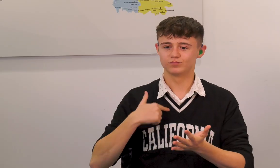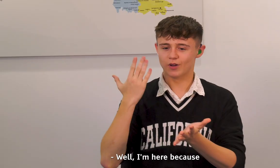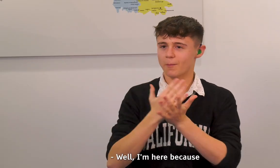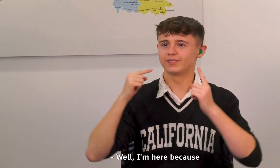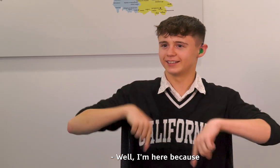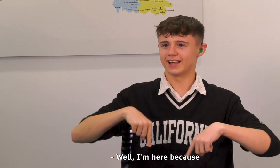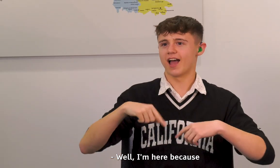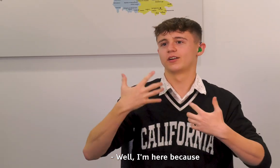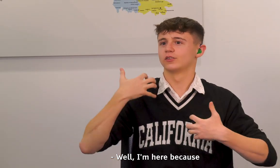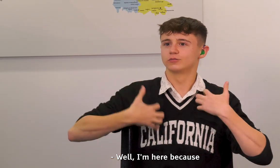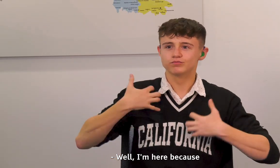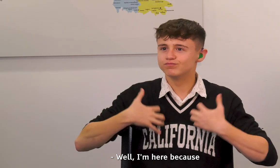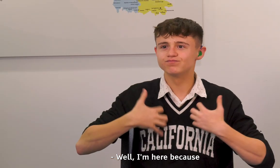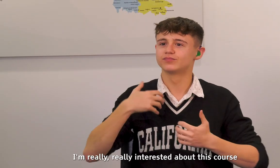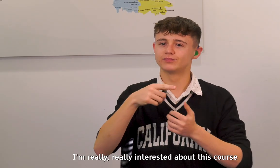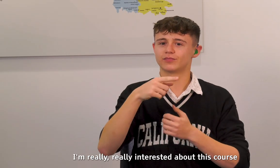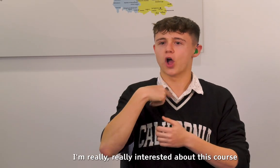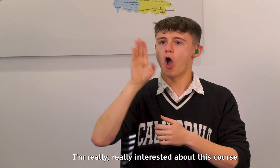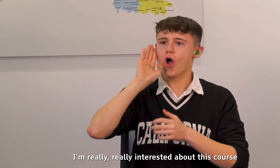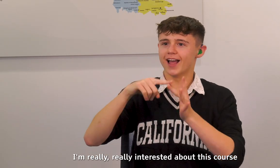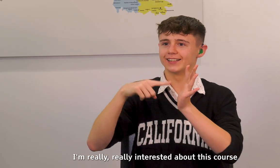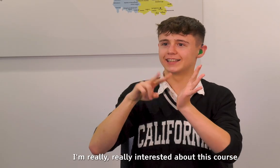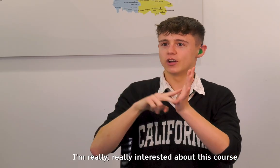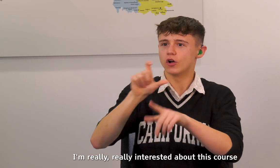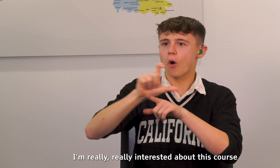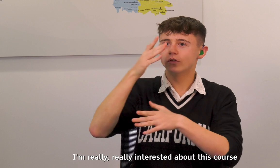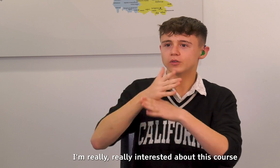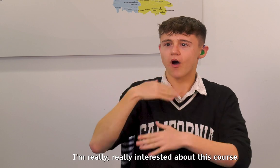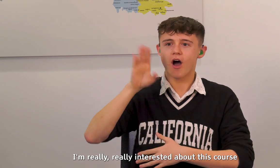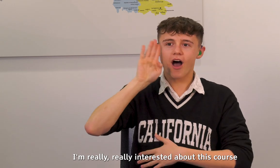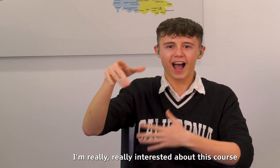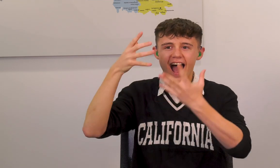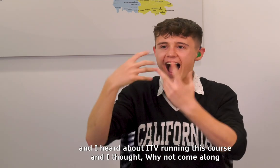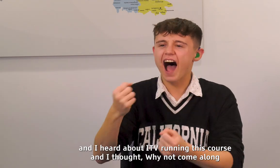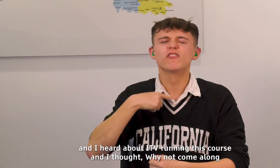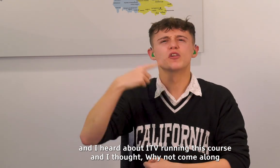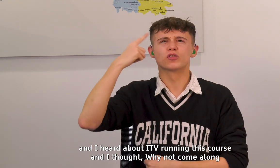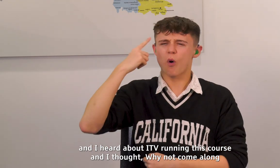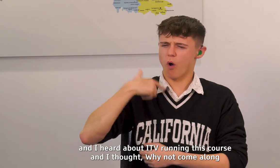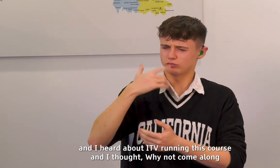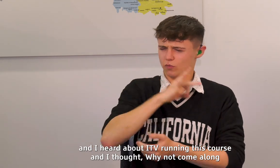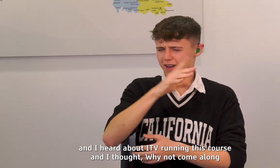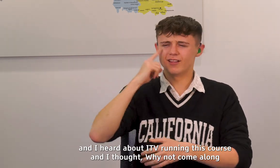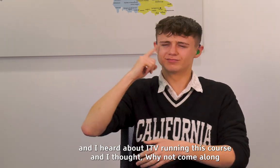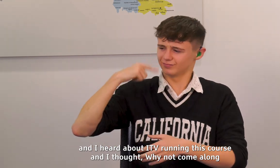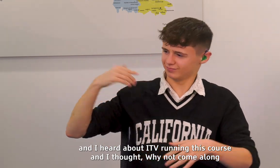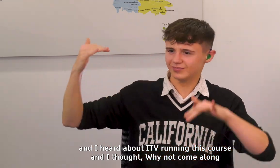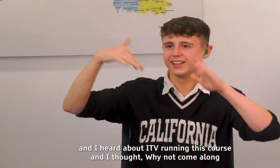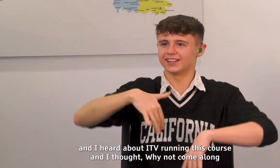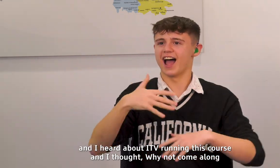Well, I'm here because I'm really, really interested about this course and I heard about ITV running this course and I thought, why